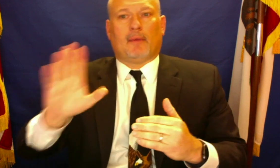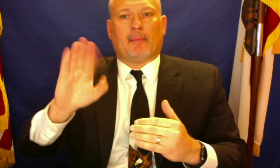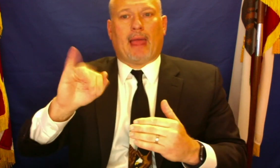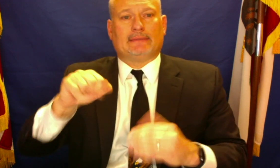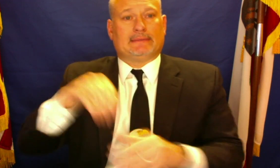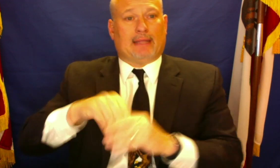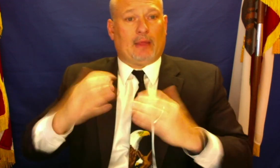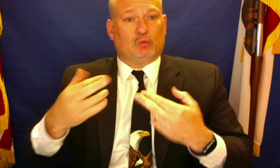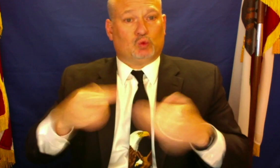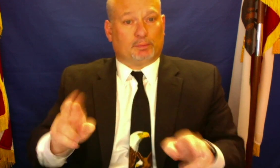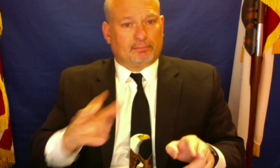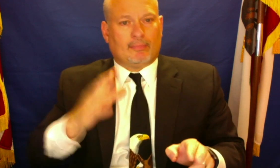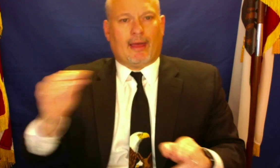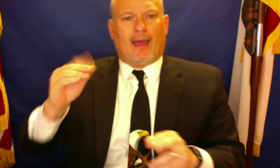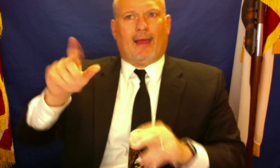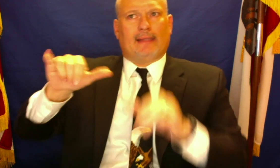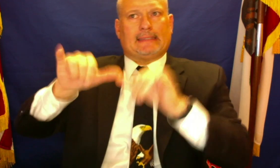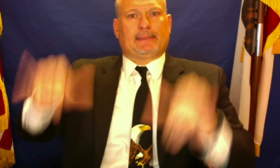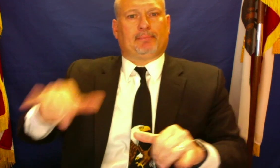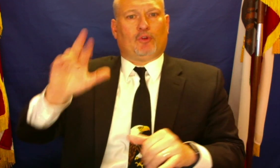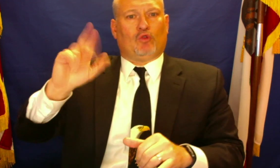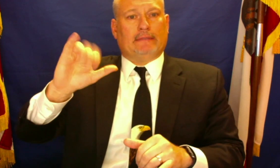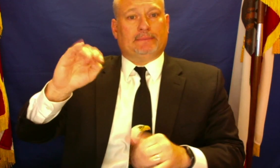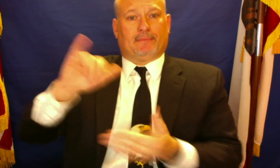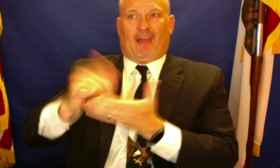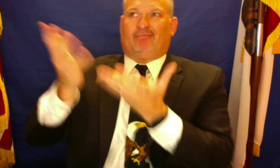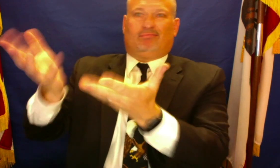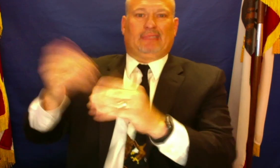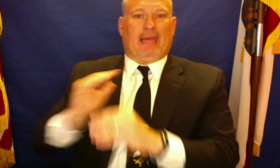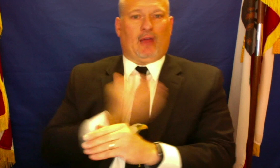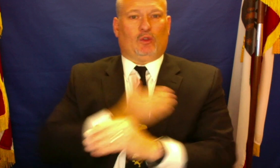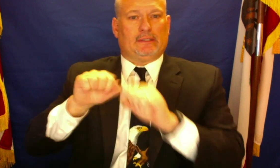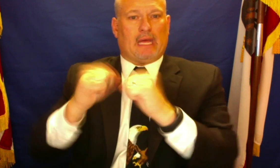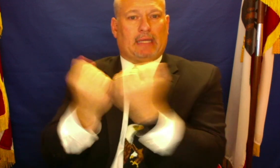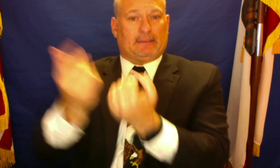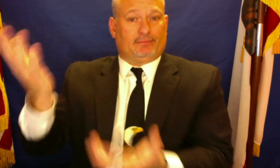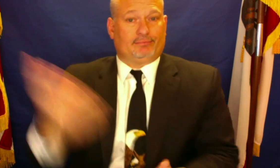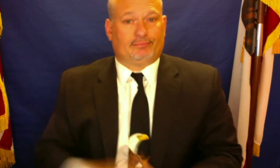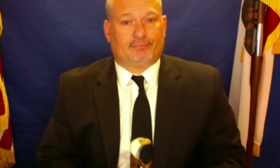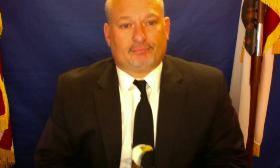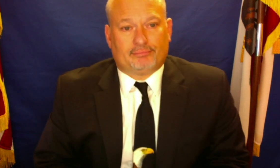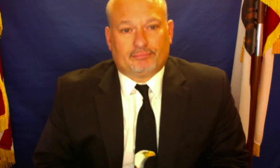We and implicit bias in the classroom and the systemic racism that persists throughout society.